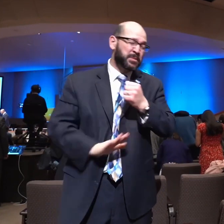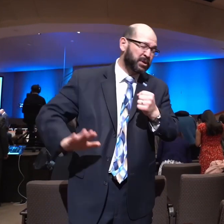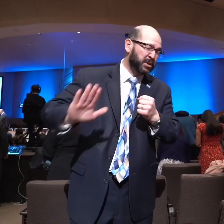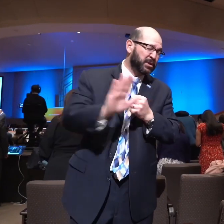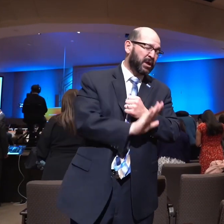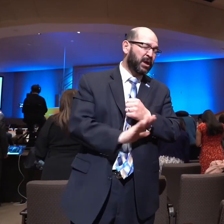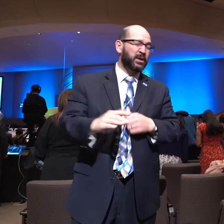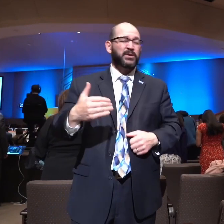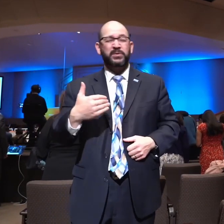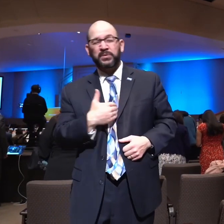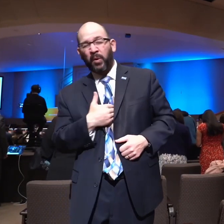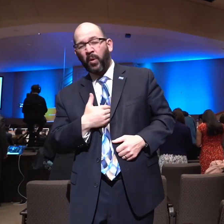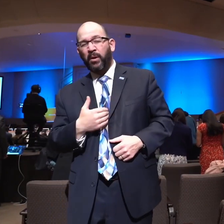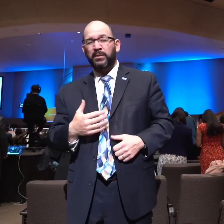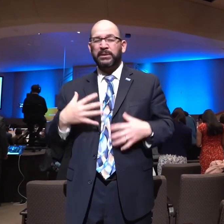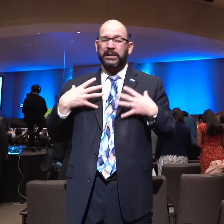us for not coming to the table that you've set.